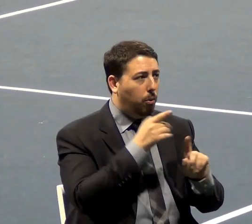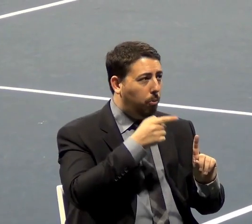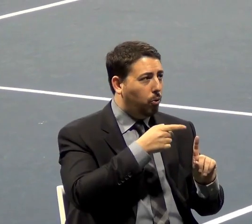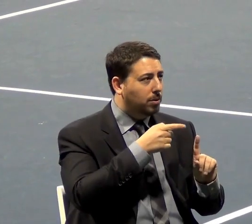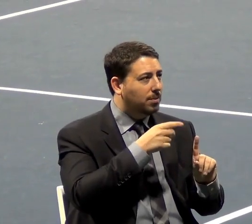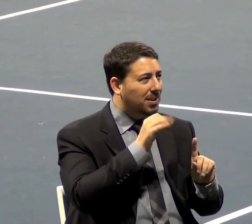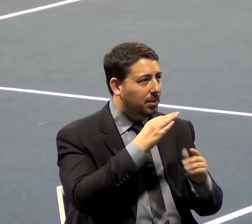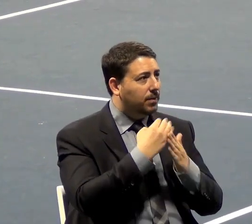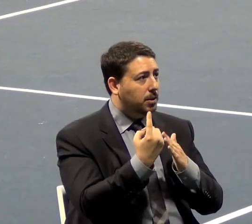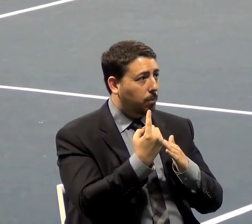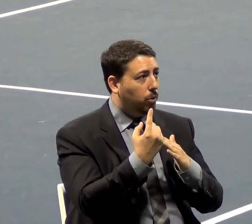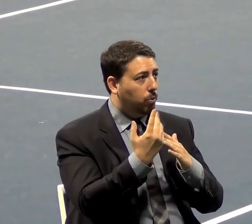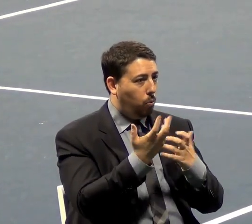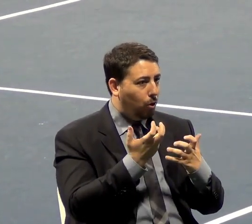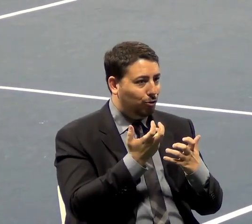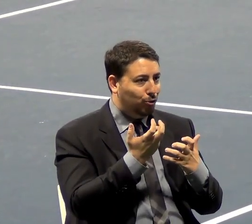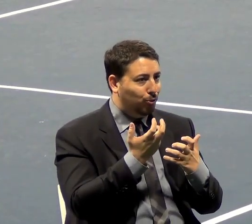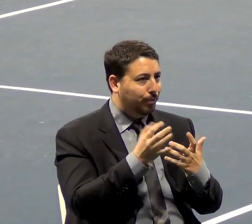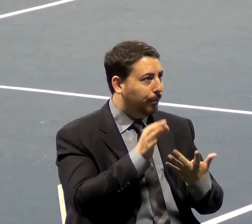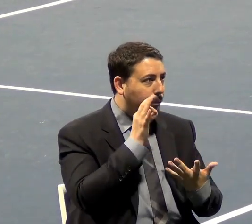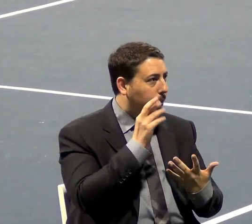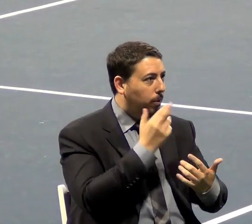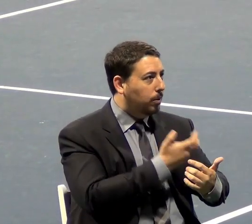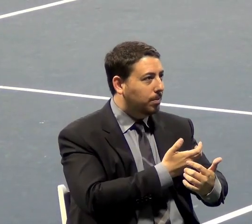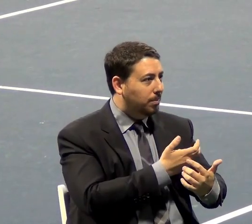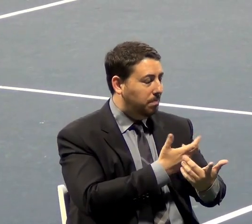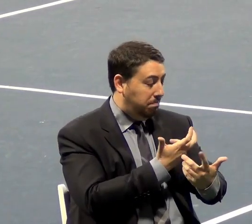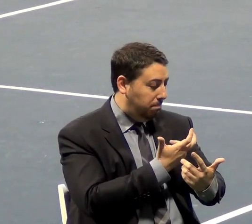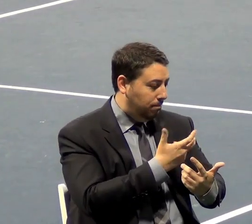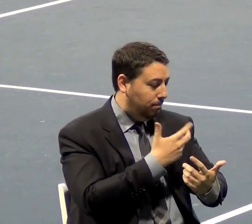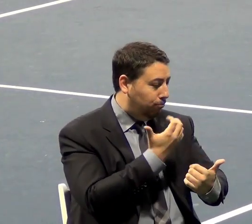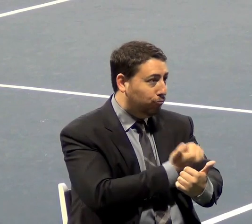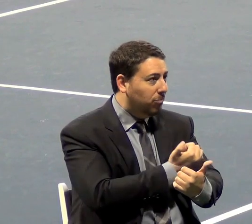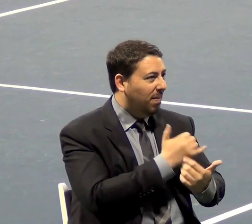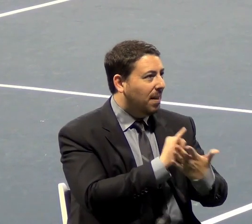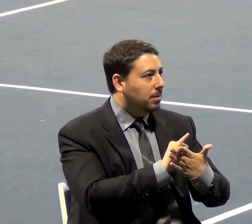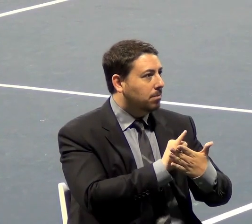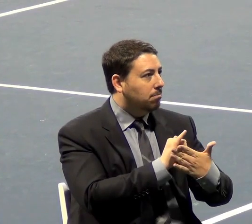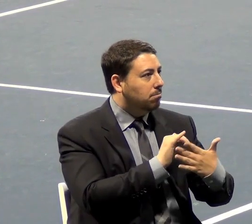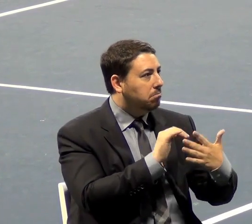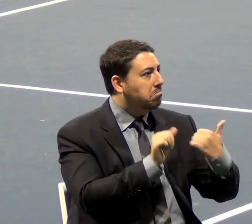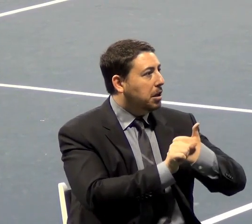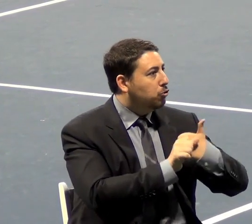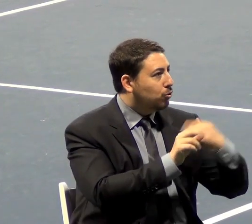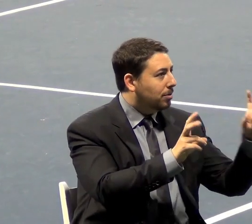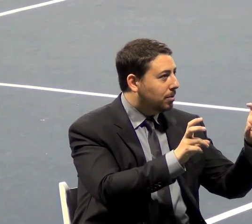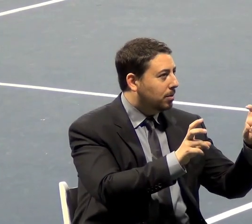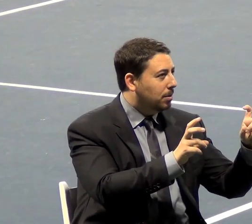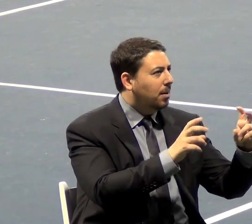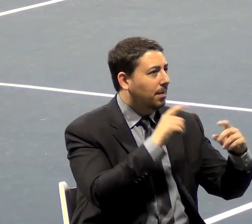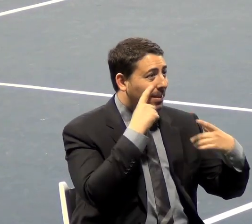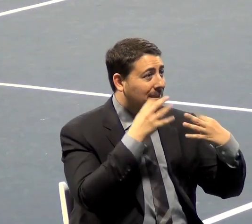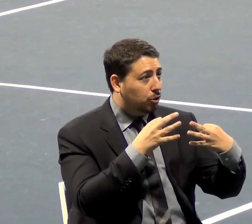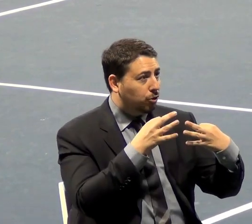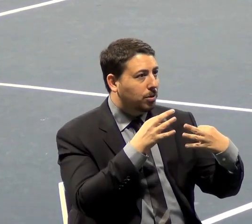to put something into their body that is potentially dangerous, the decision should be made by that individual but not by the government.